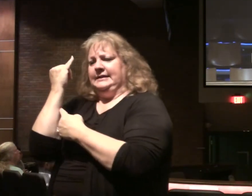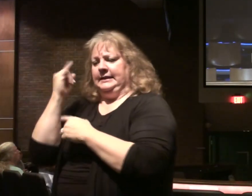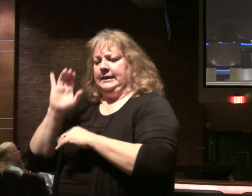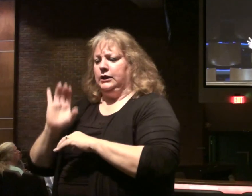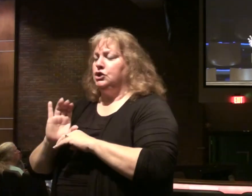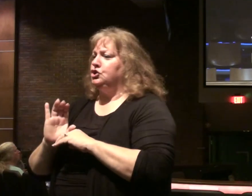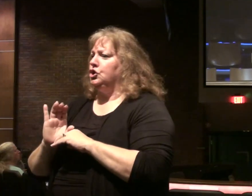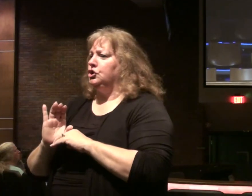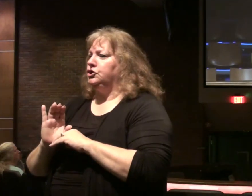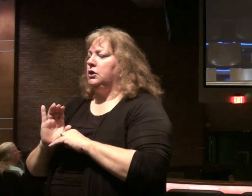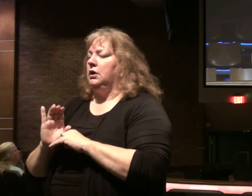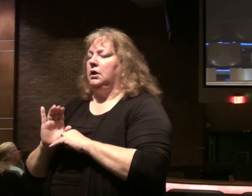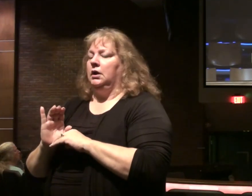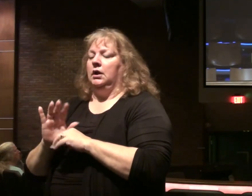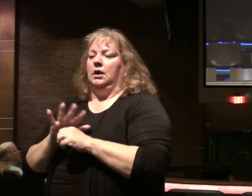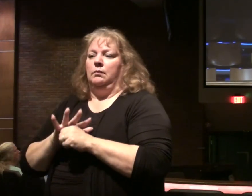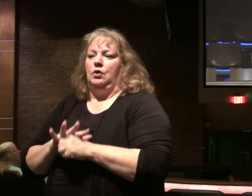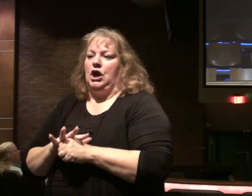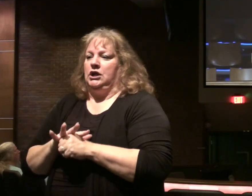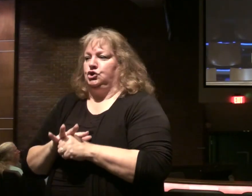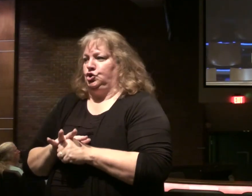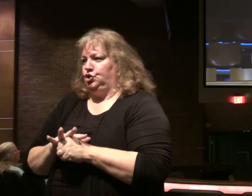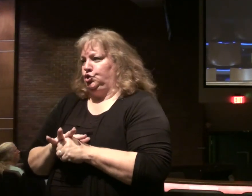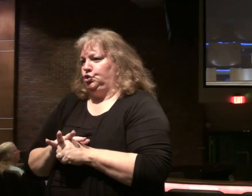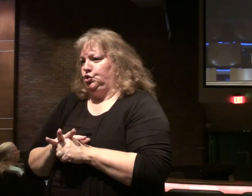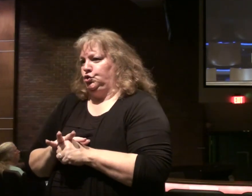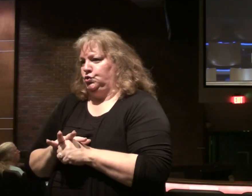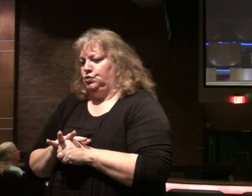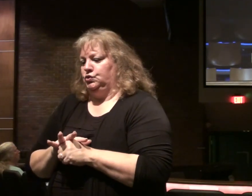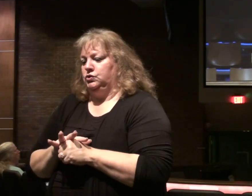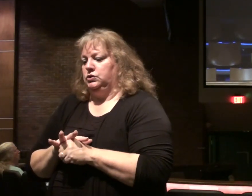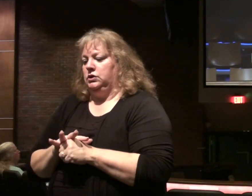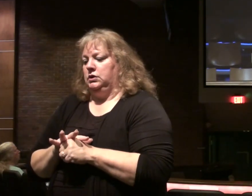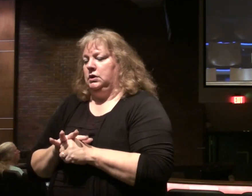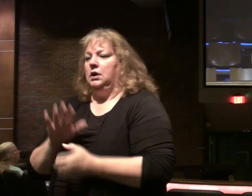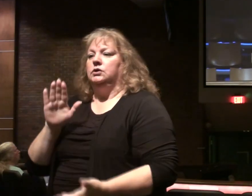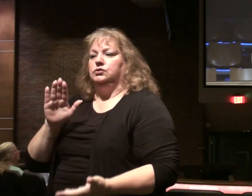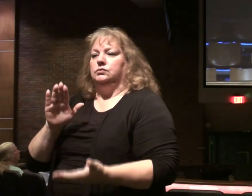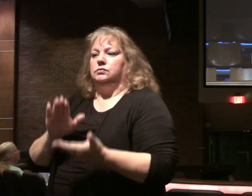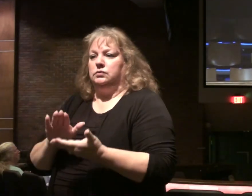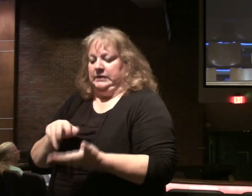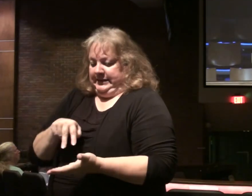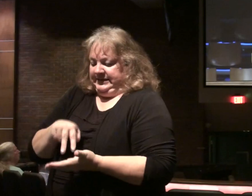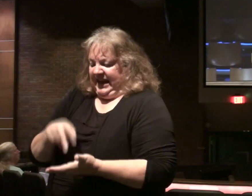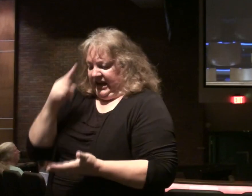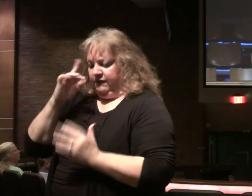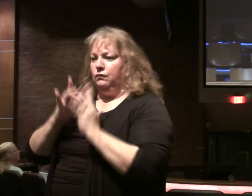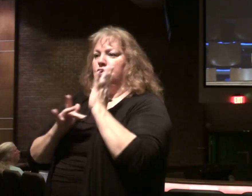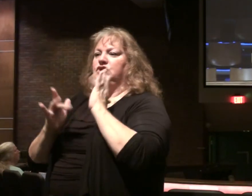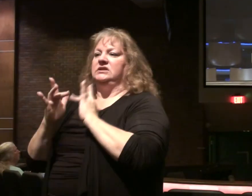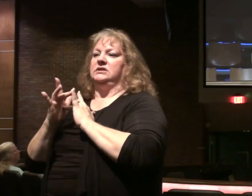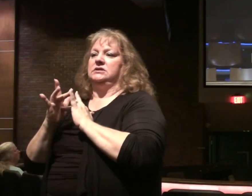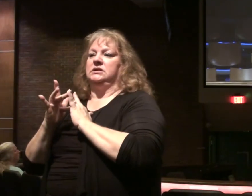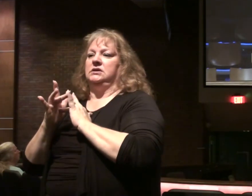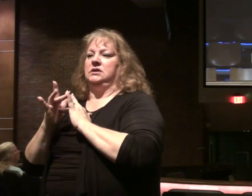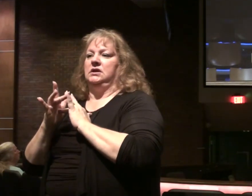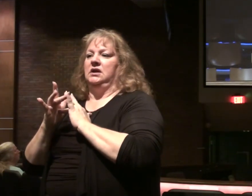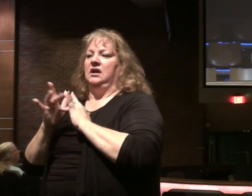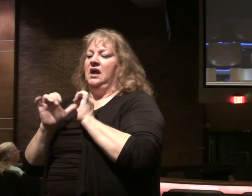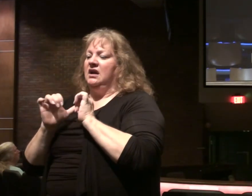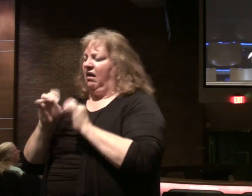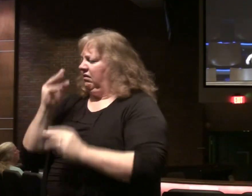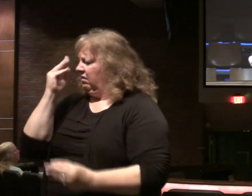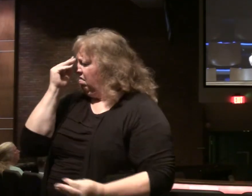the church. this is constant pressure. To tone down and stand for Jesus Christ. And there's a constant